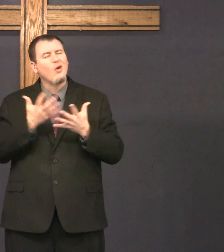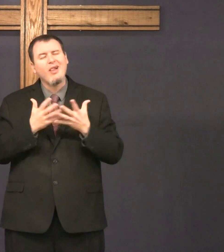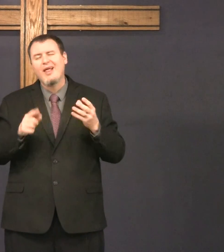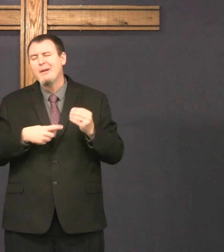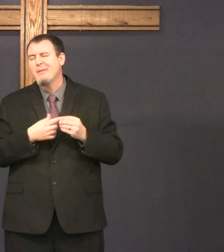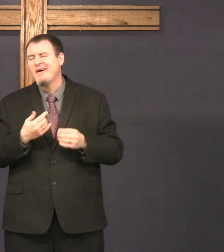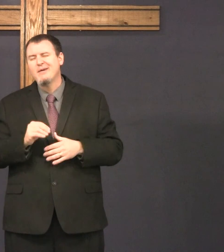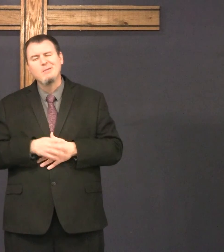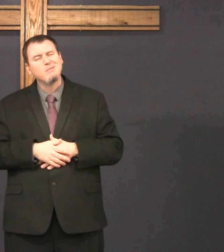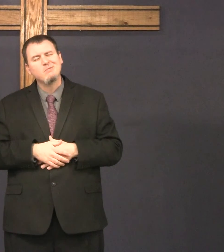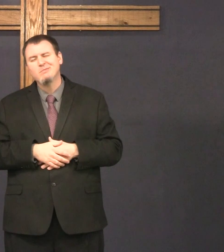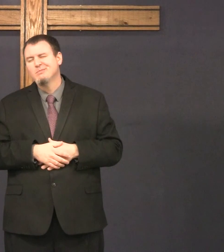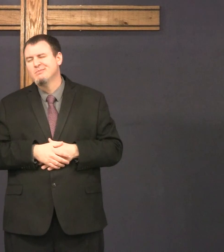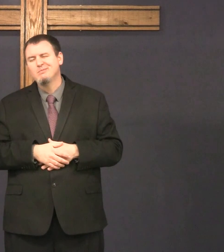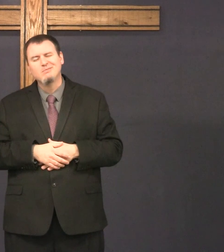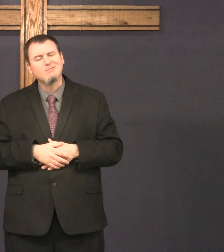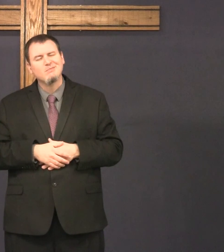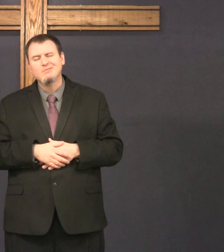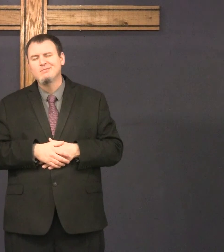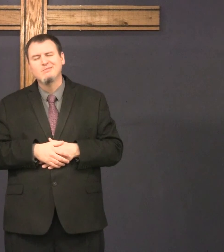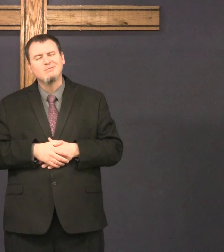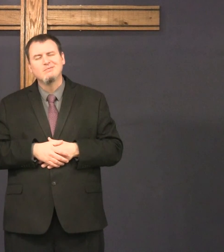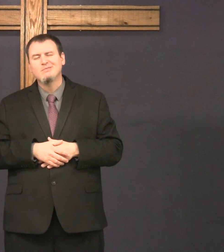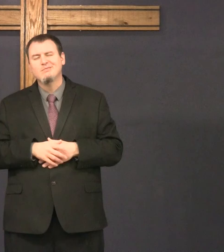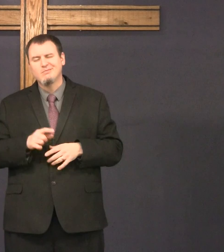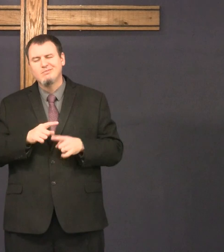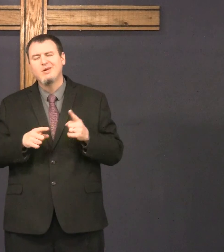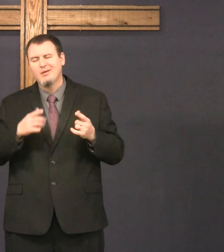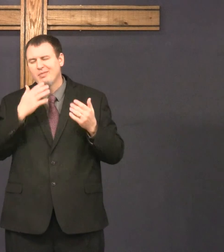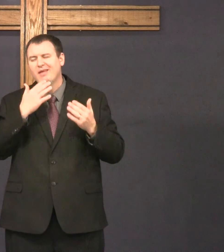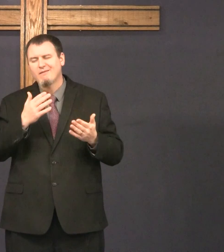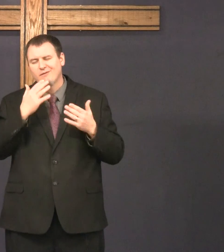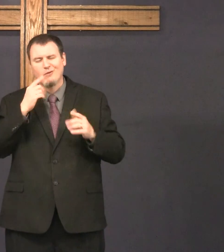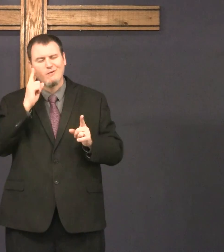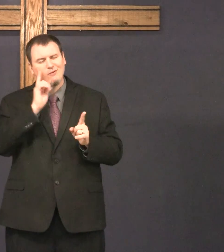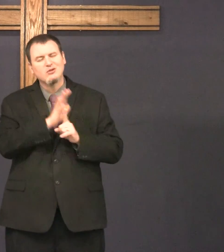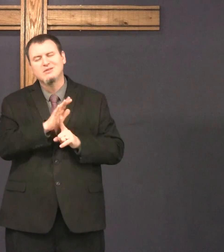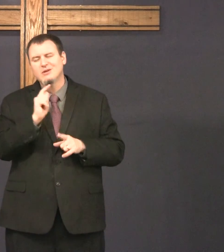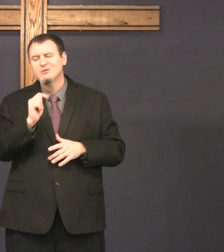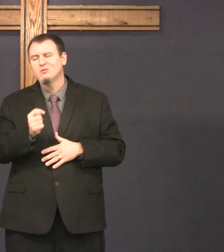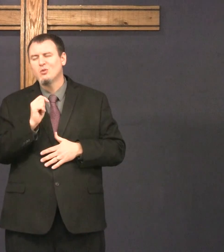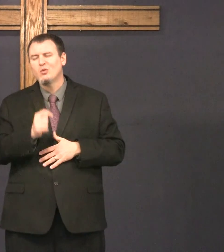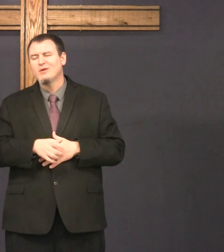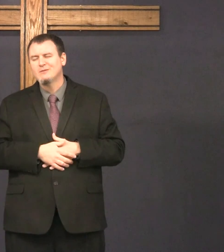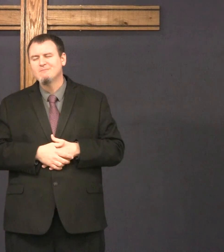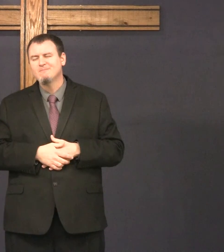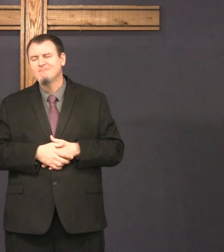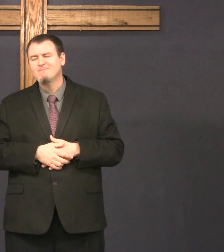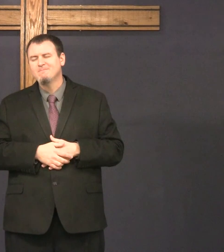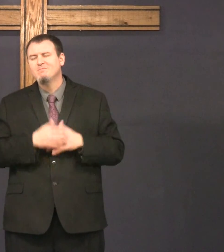Thomas, we don't know a lot about Him, but we are thankful for His testimony.